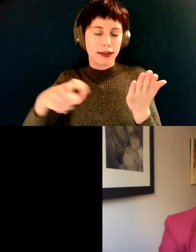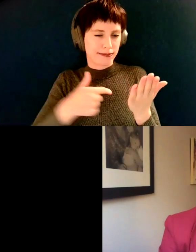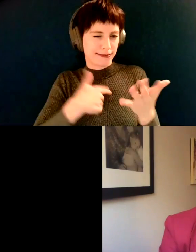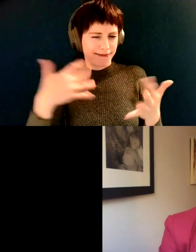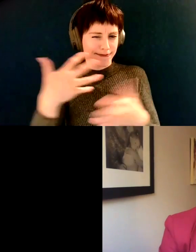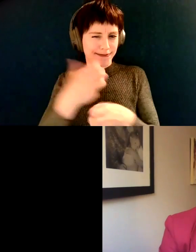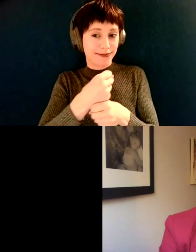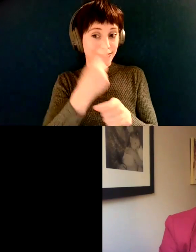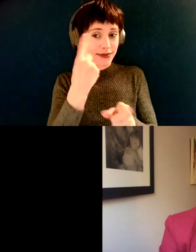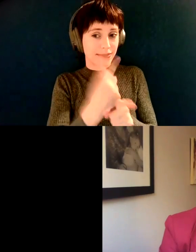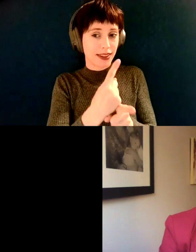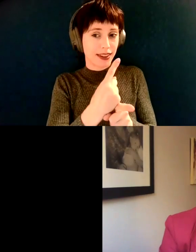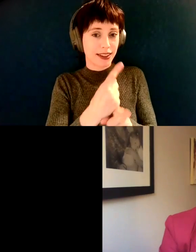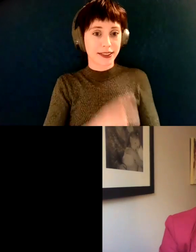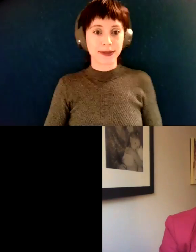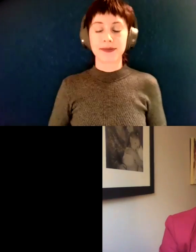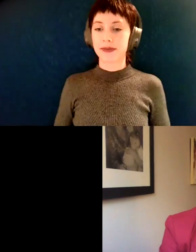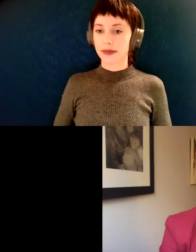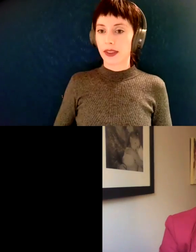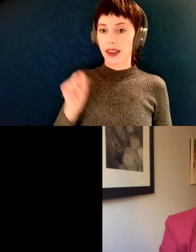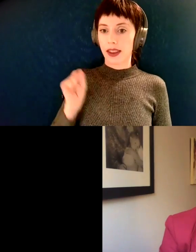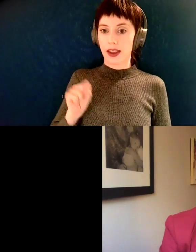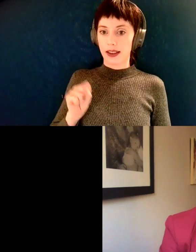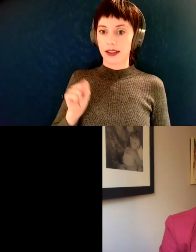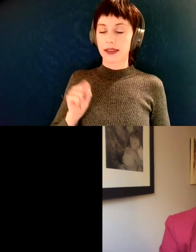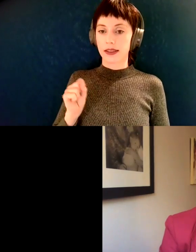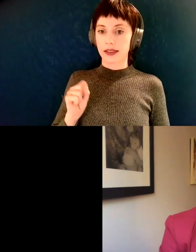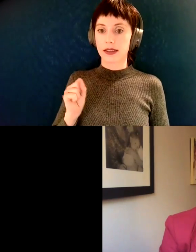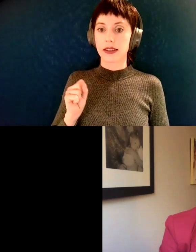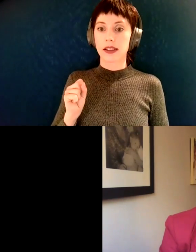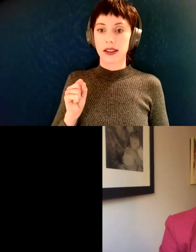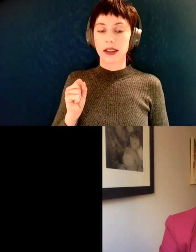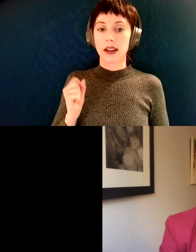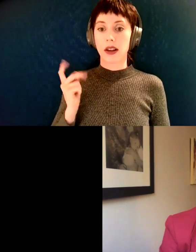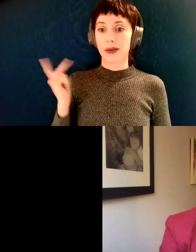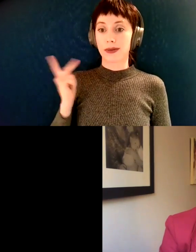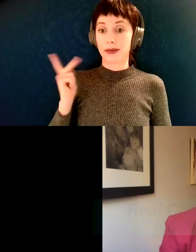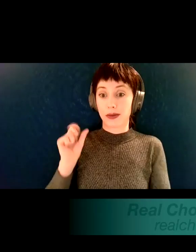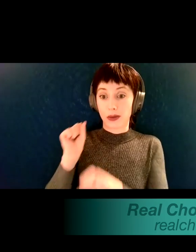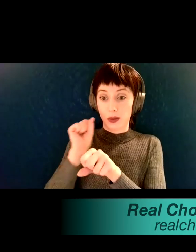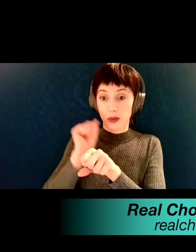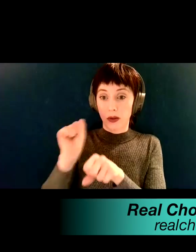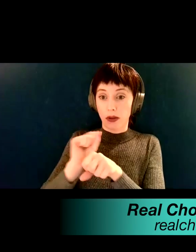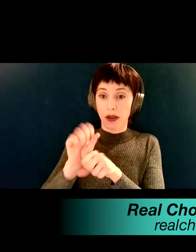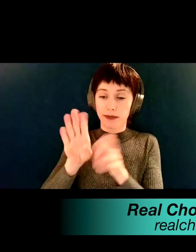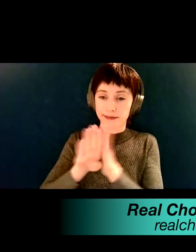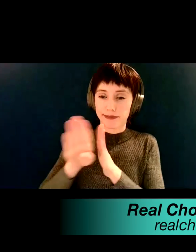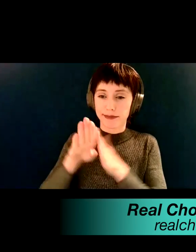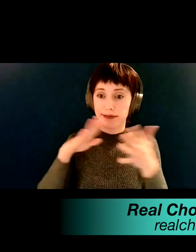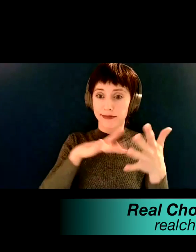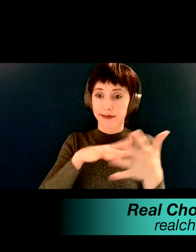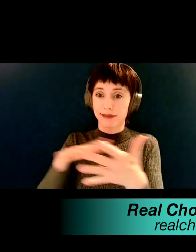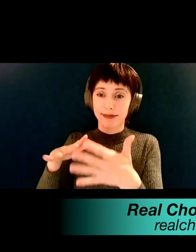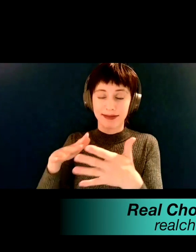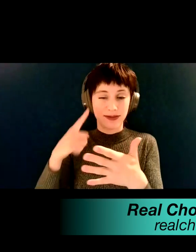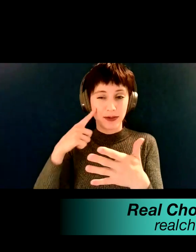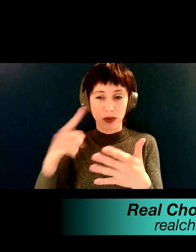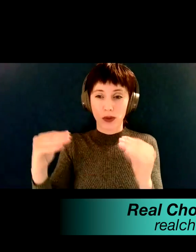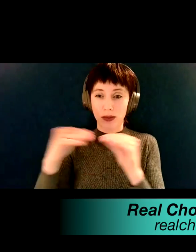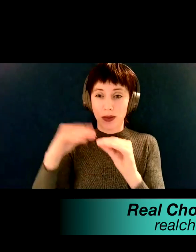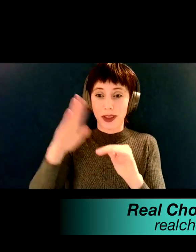Yeah. So we have been working on this for over three years now. It's been a long haul.